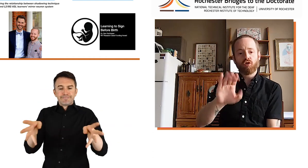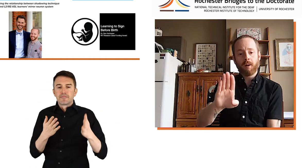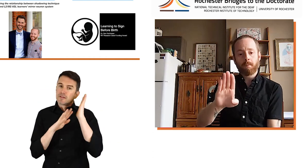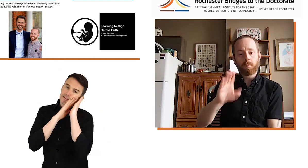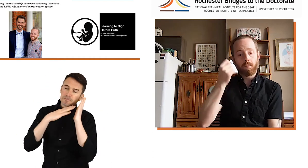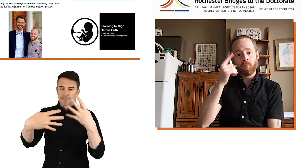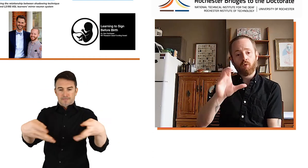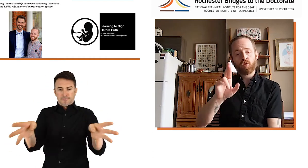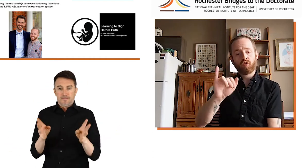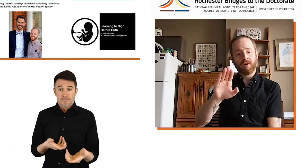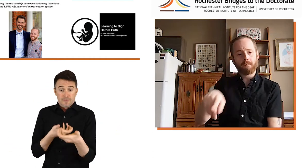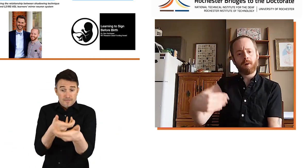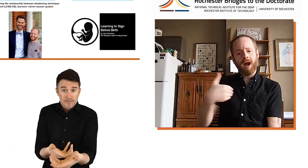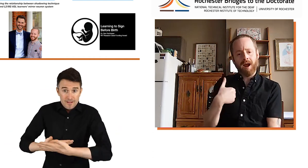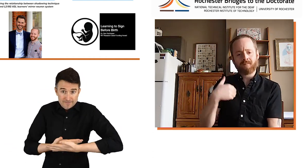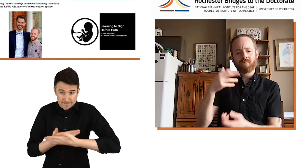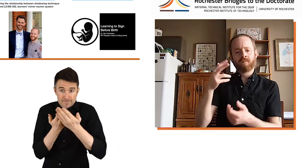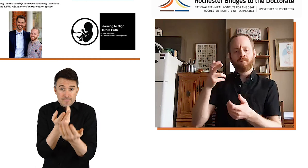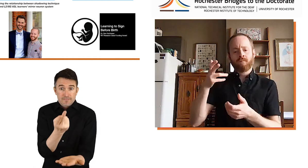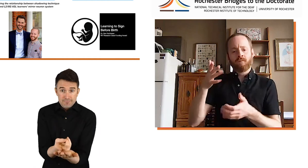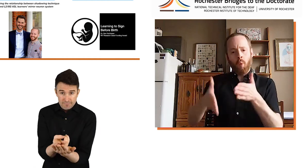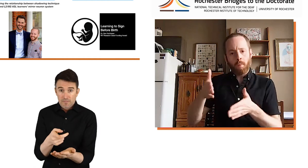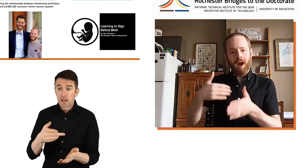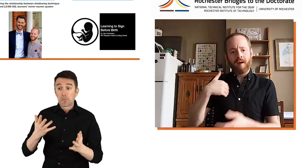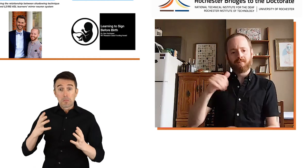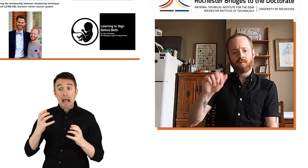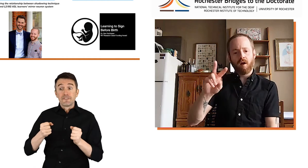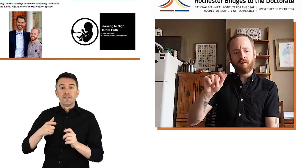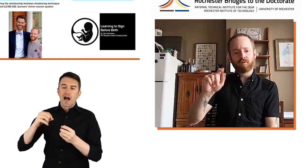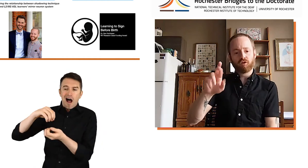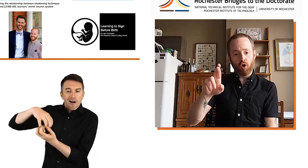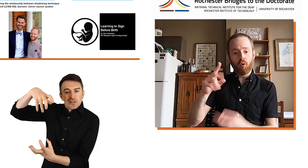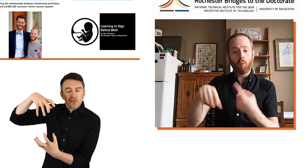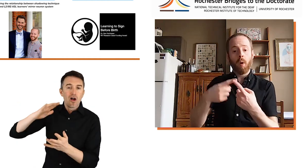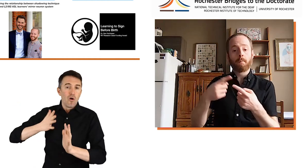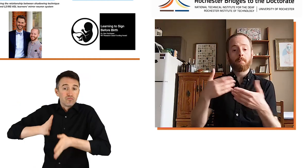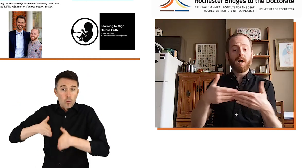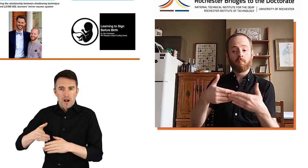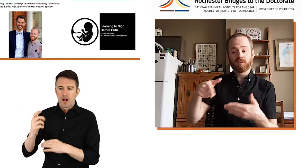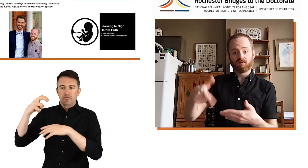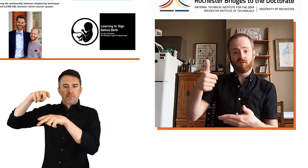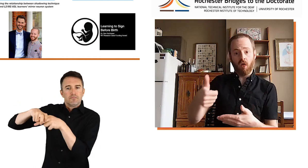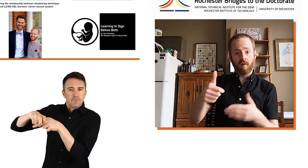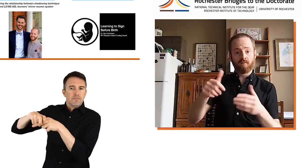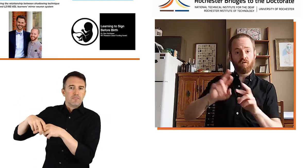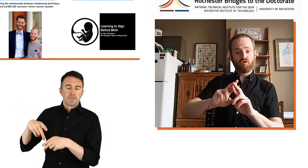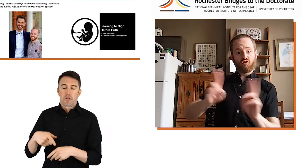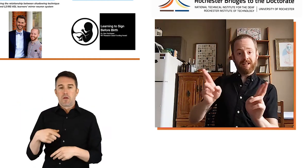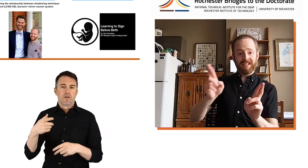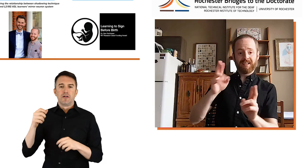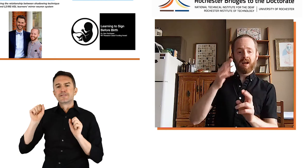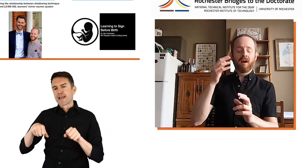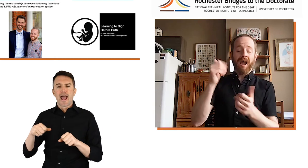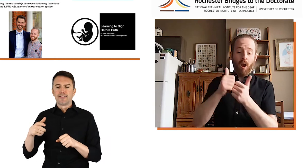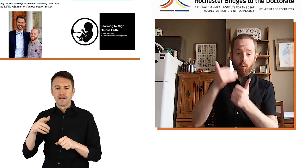infant, and they put them in their crib, what if the crib had a robot or an avatar so that the infant